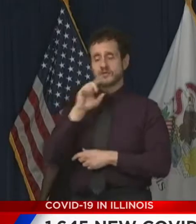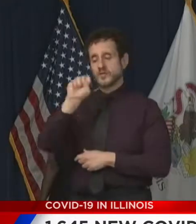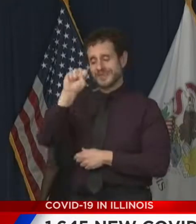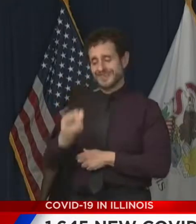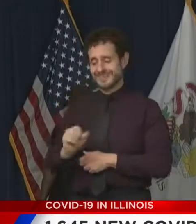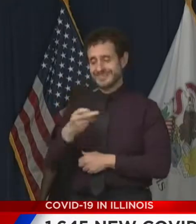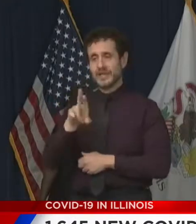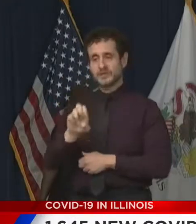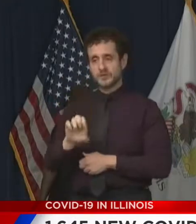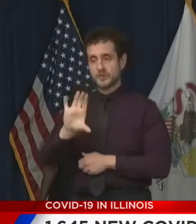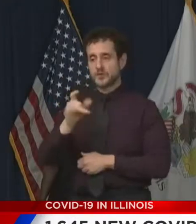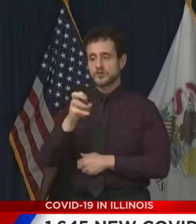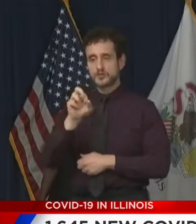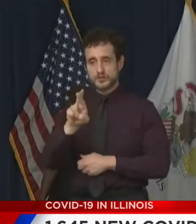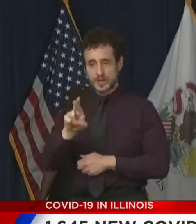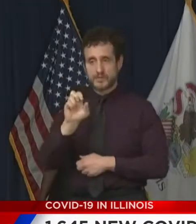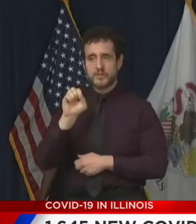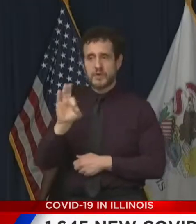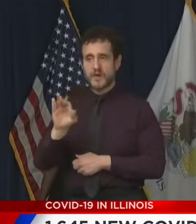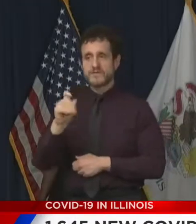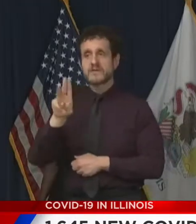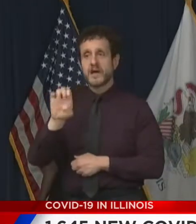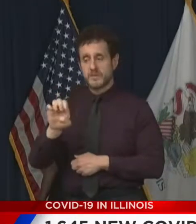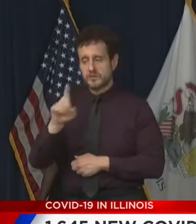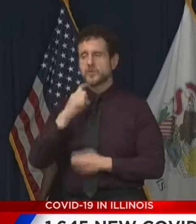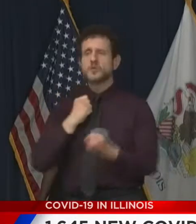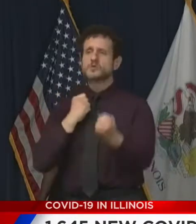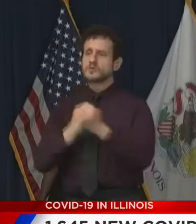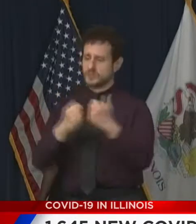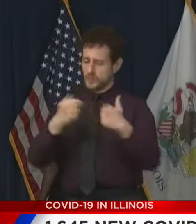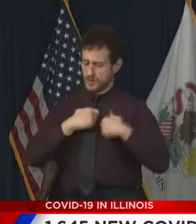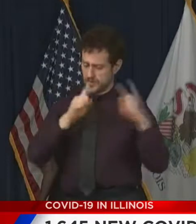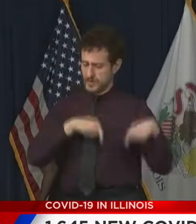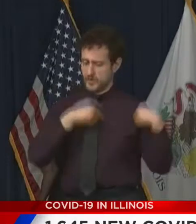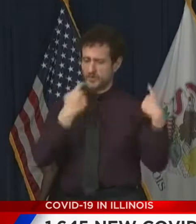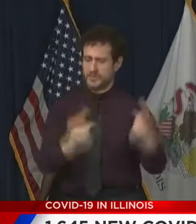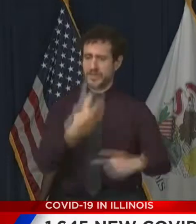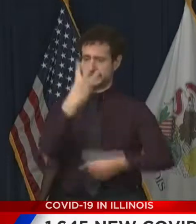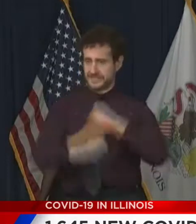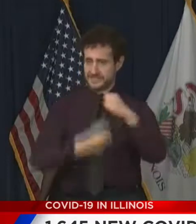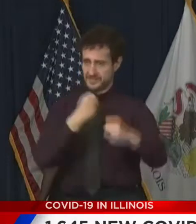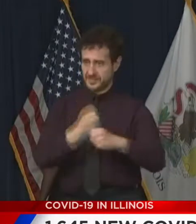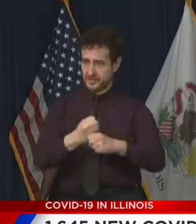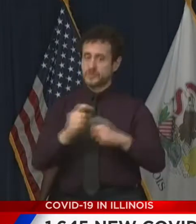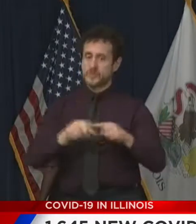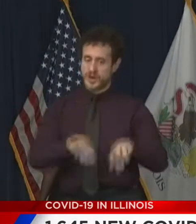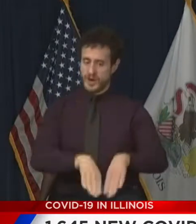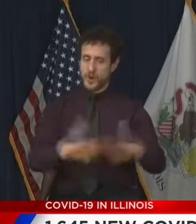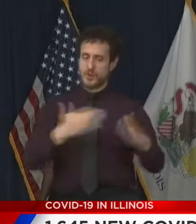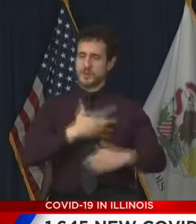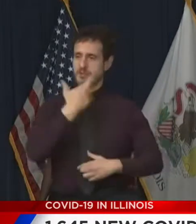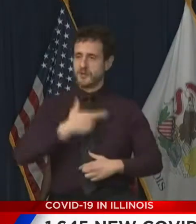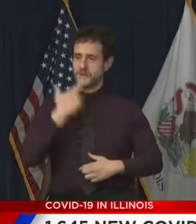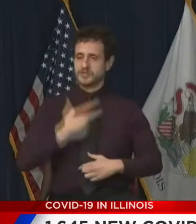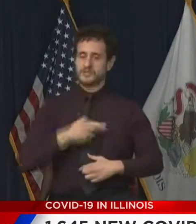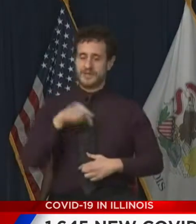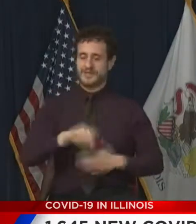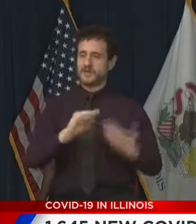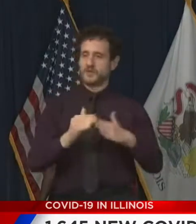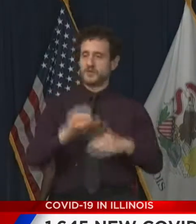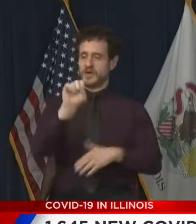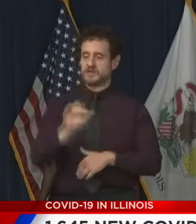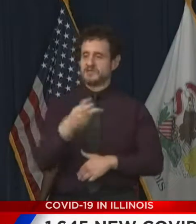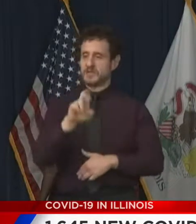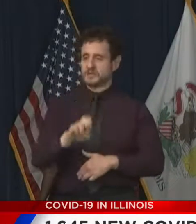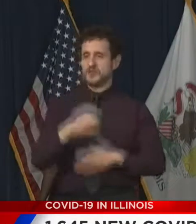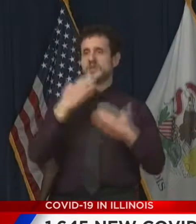supportive throughout my entire journey of six years in the South Shore community. Thank you. I'm going to